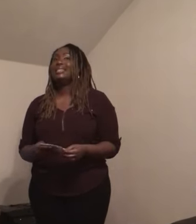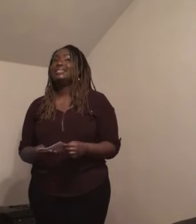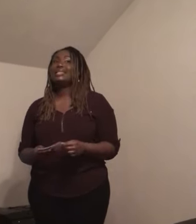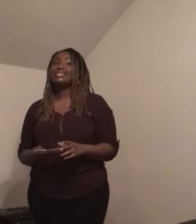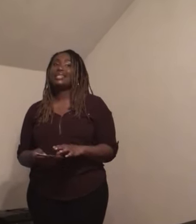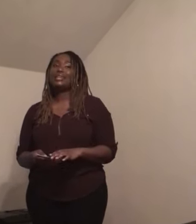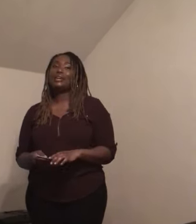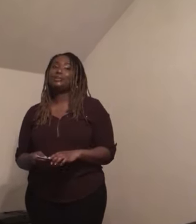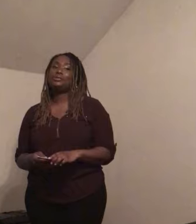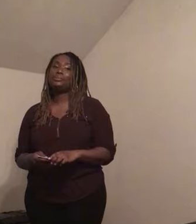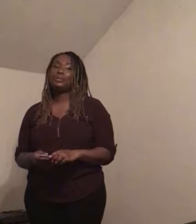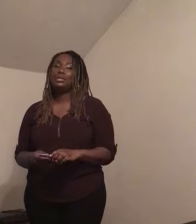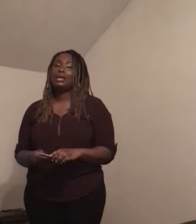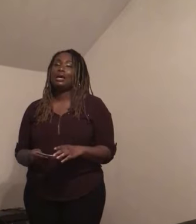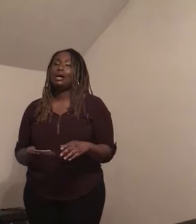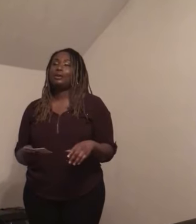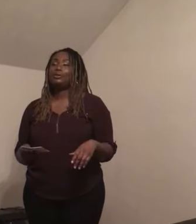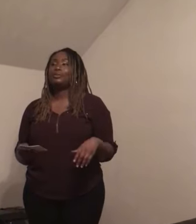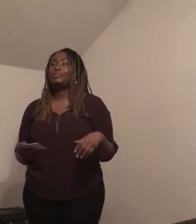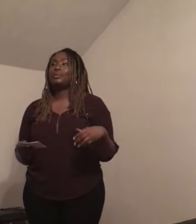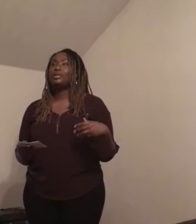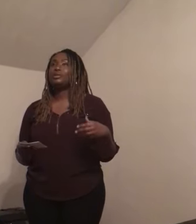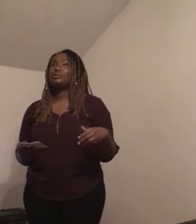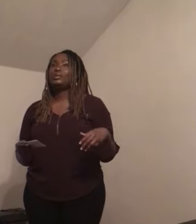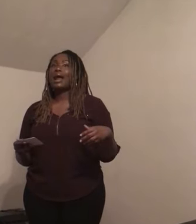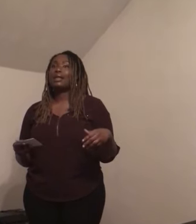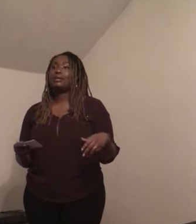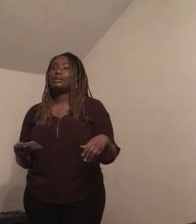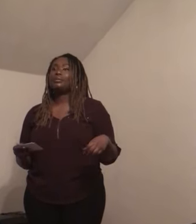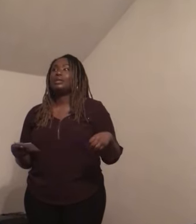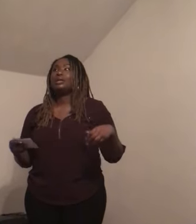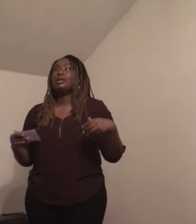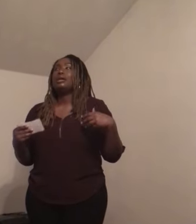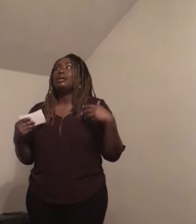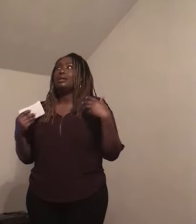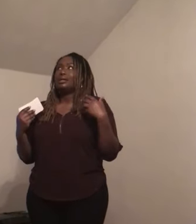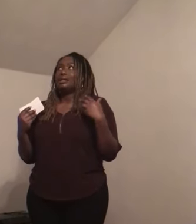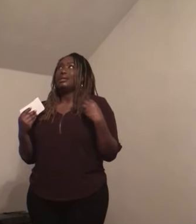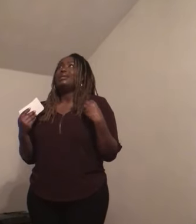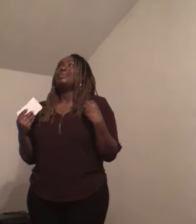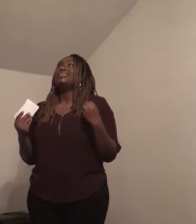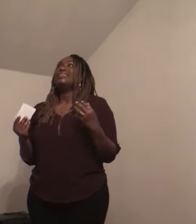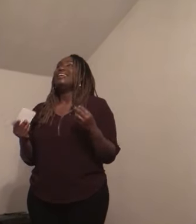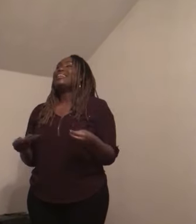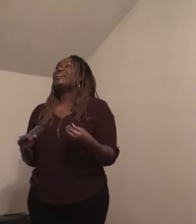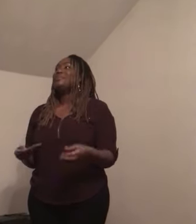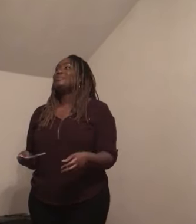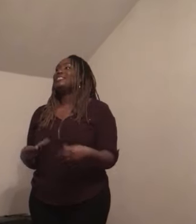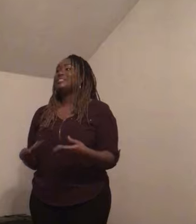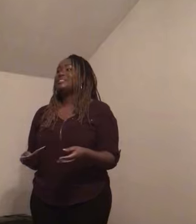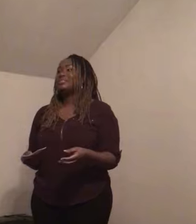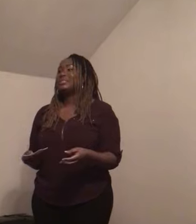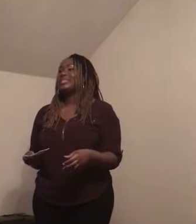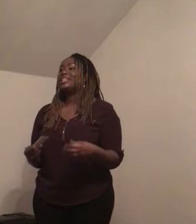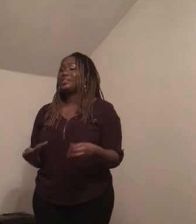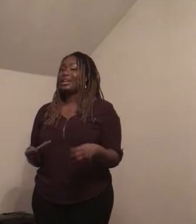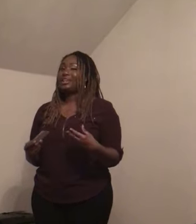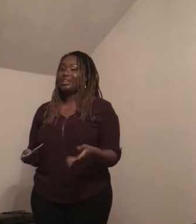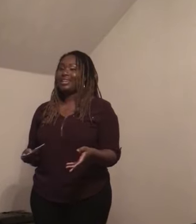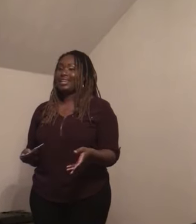This can help children learn at an early